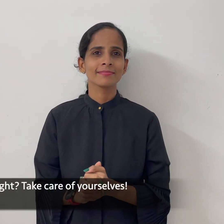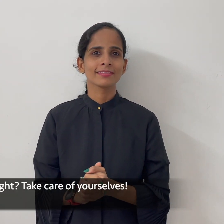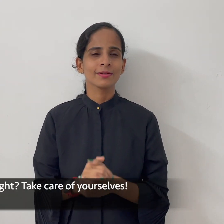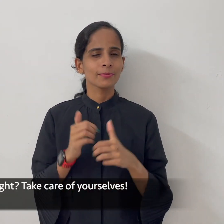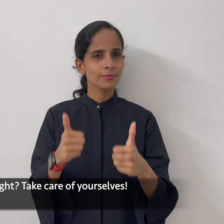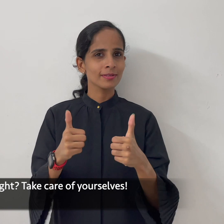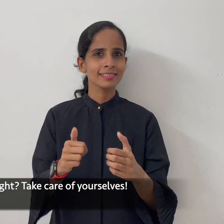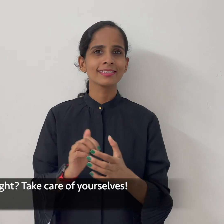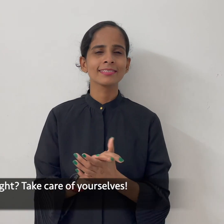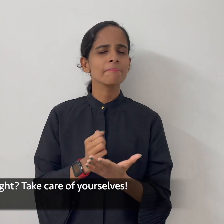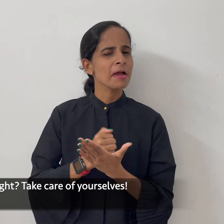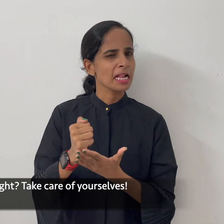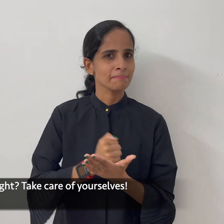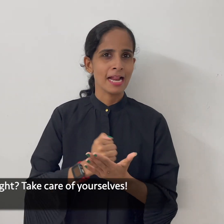Keep practicing.